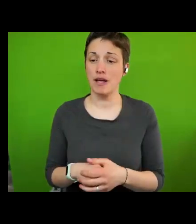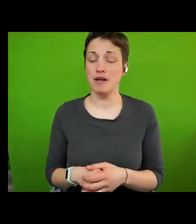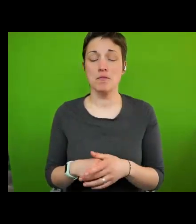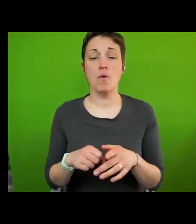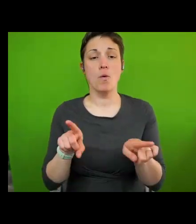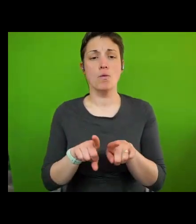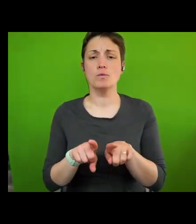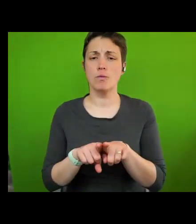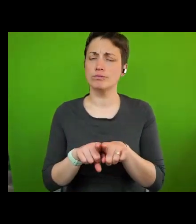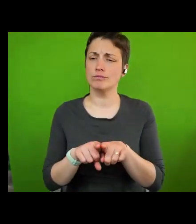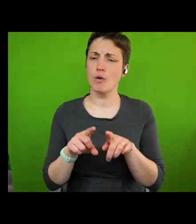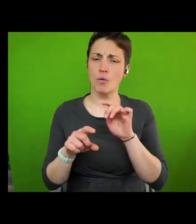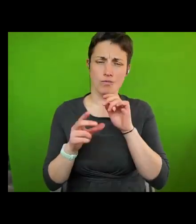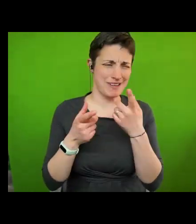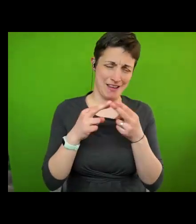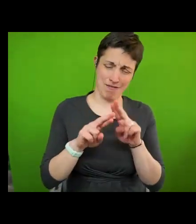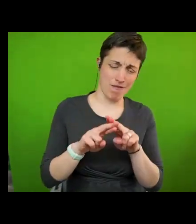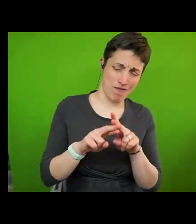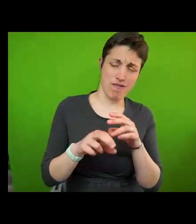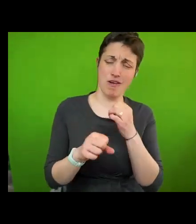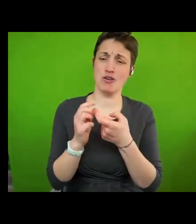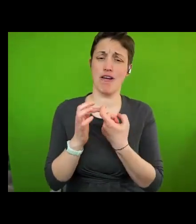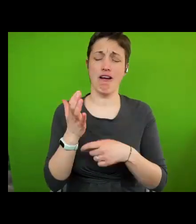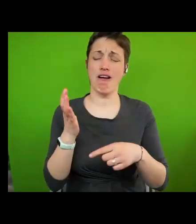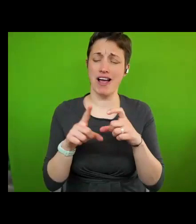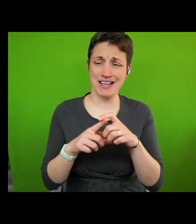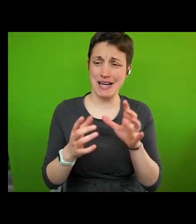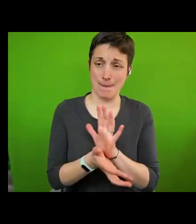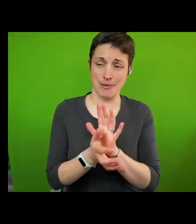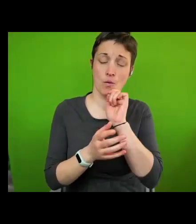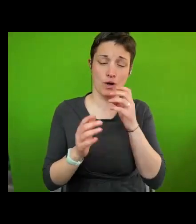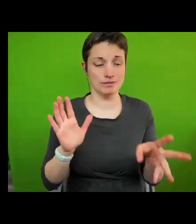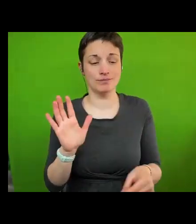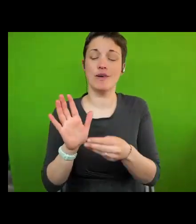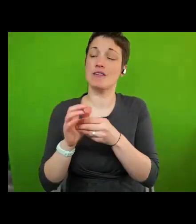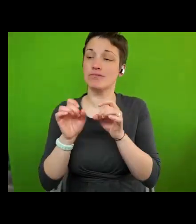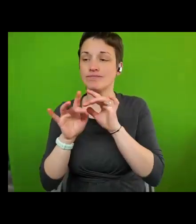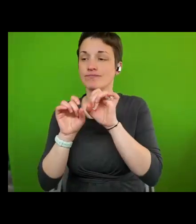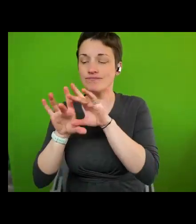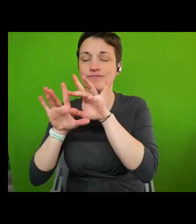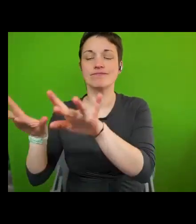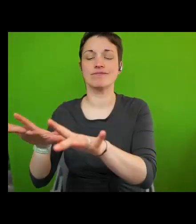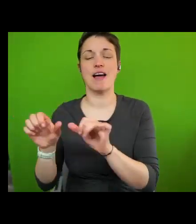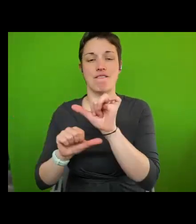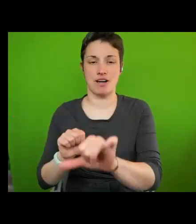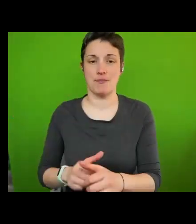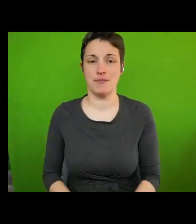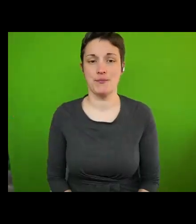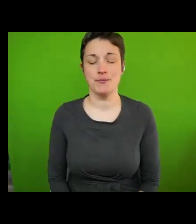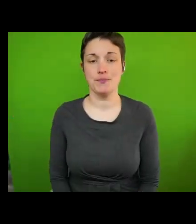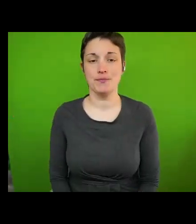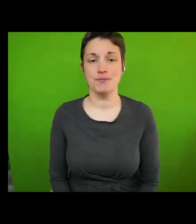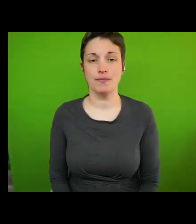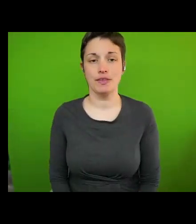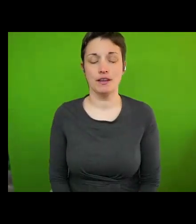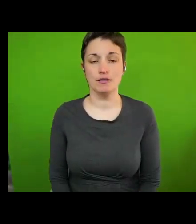we will circulate this talk through our networks after the event itself. And finally,